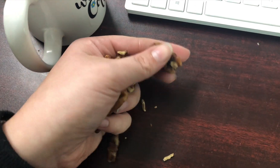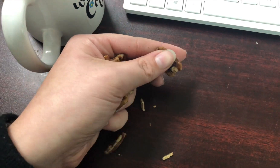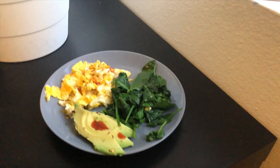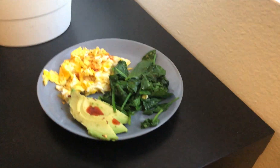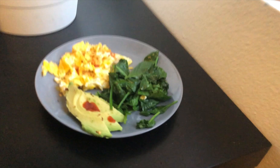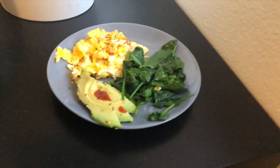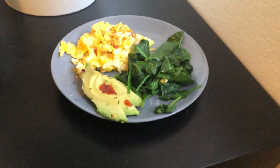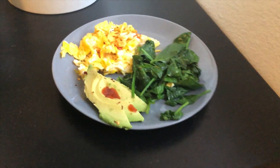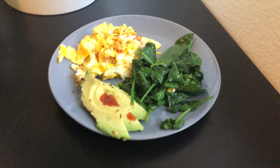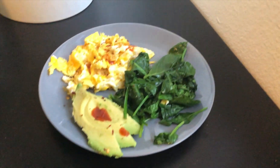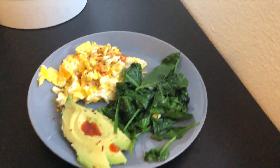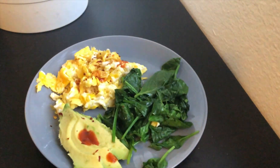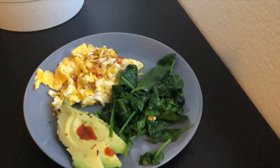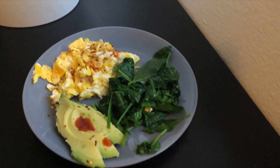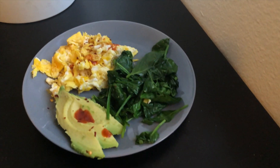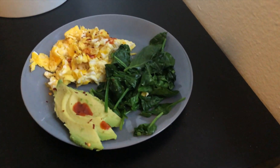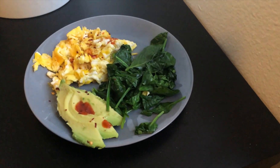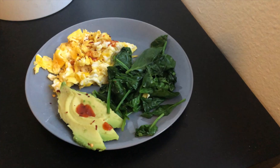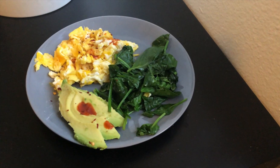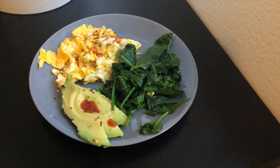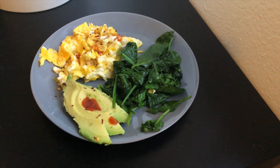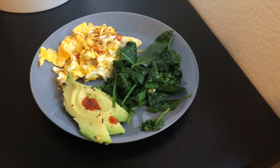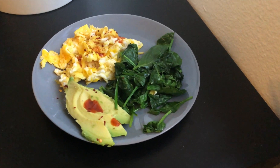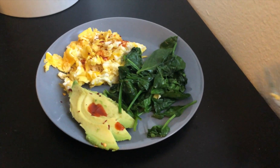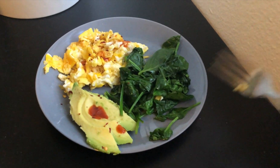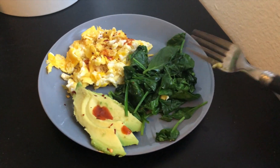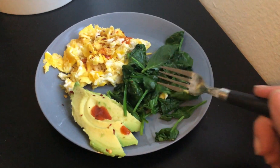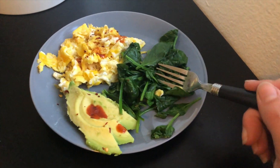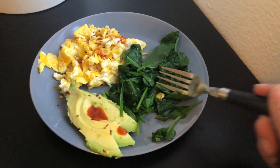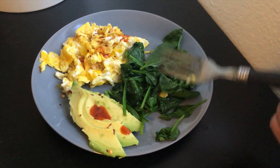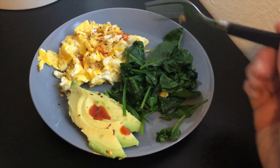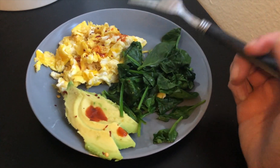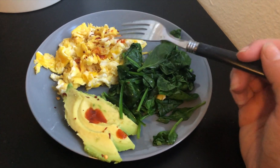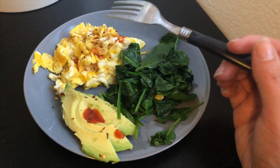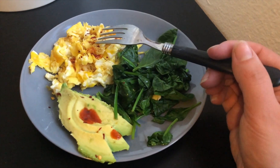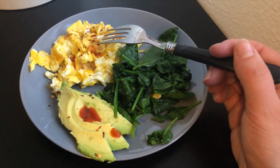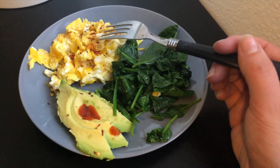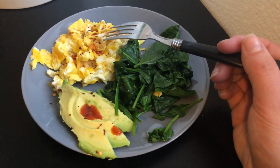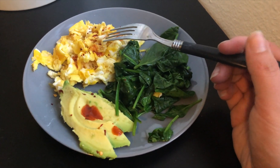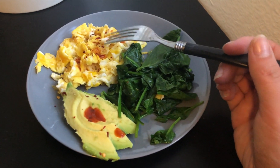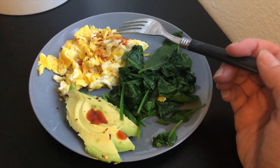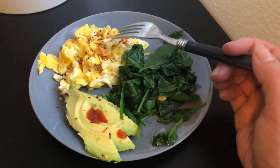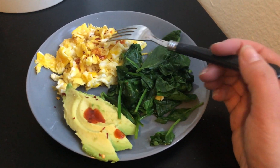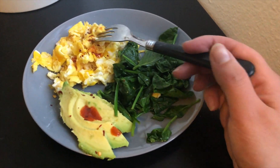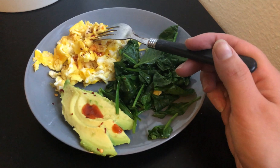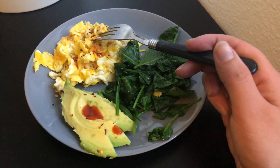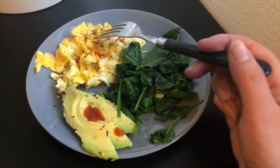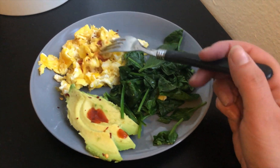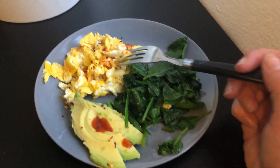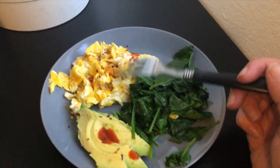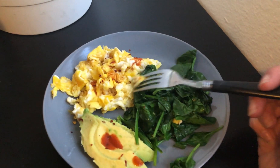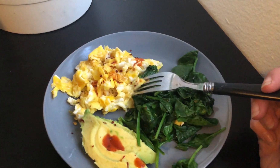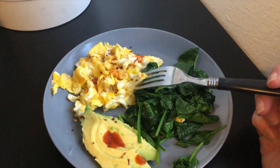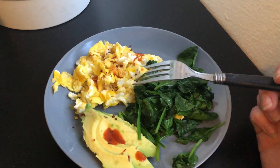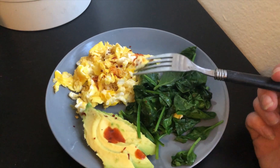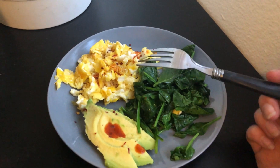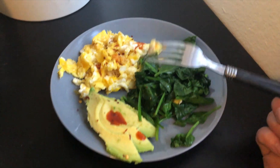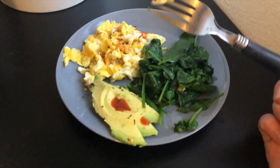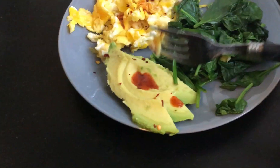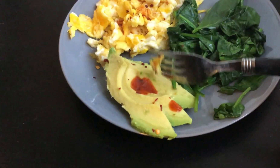For my first like real meal of the day, I've got two scrambled eggs with some peppers and hot sauce, a